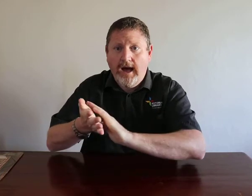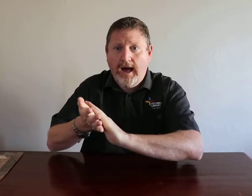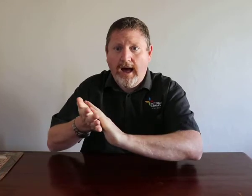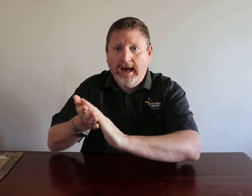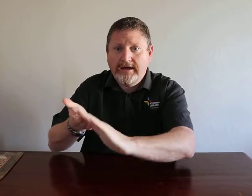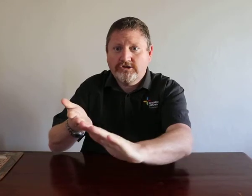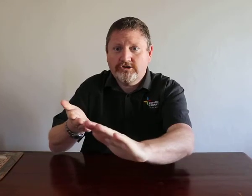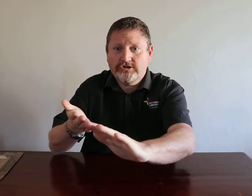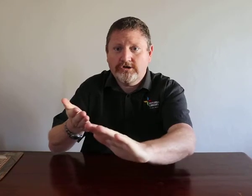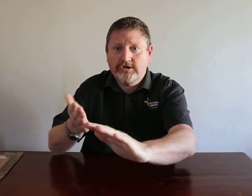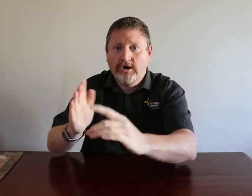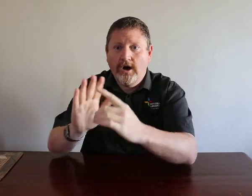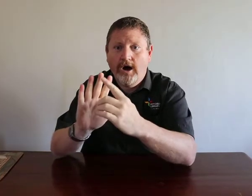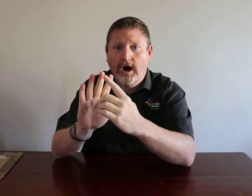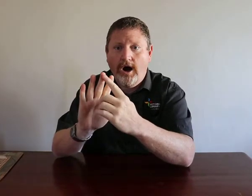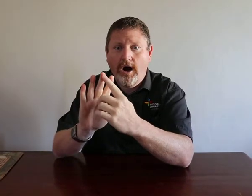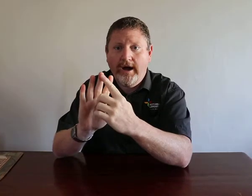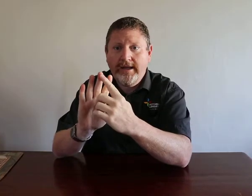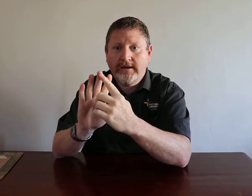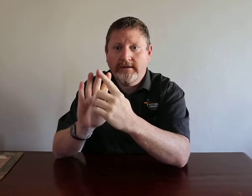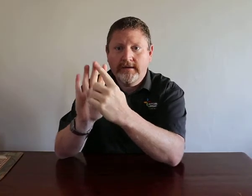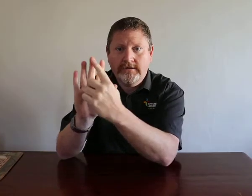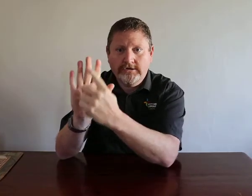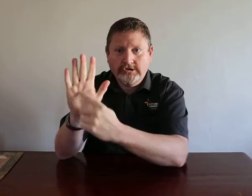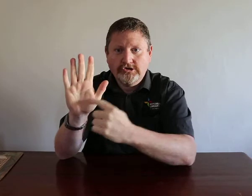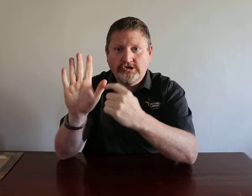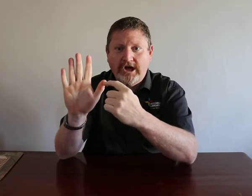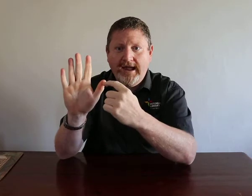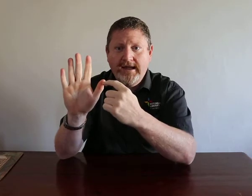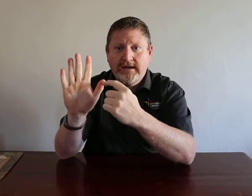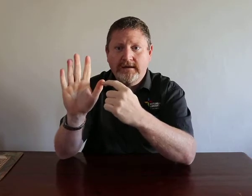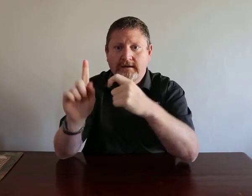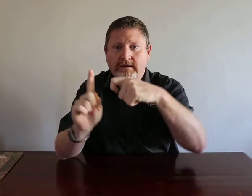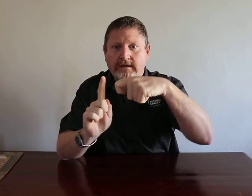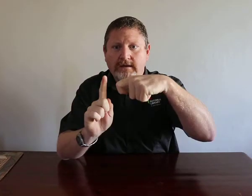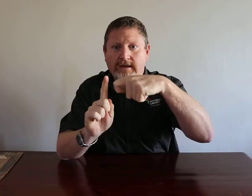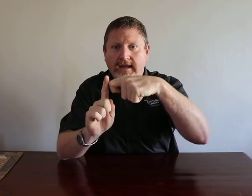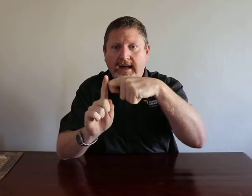H, I, J, K,